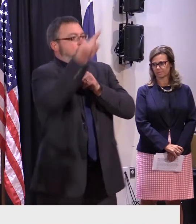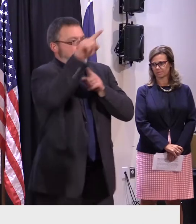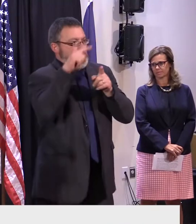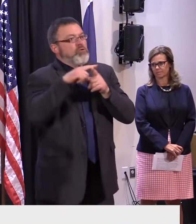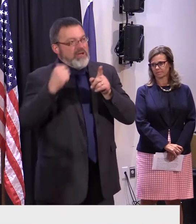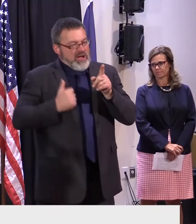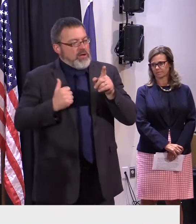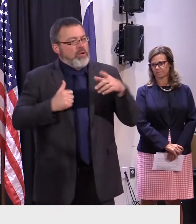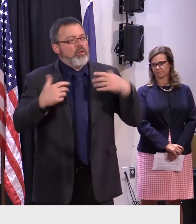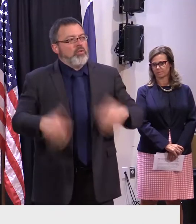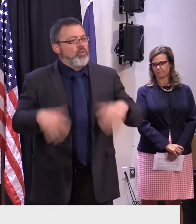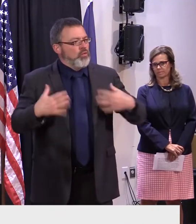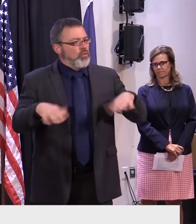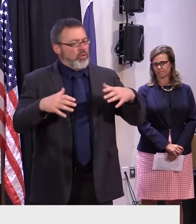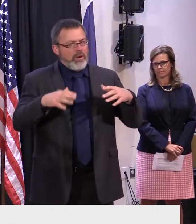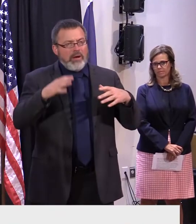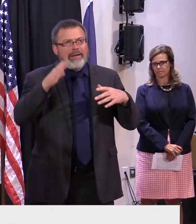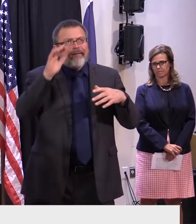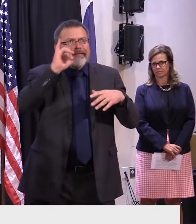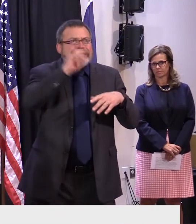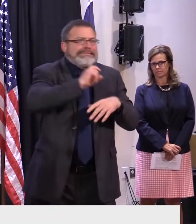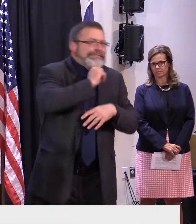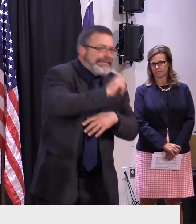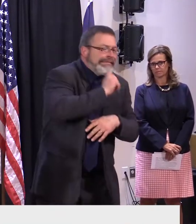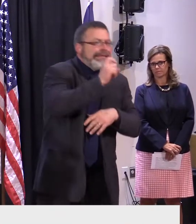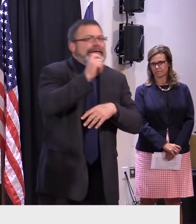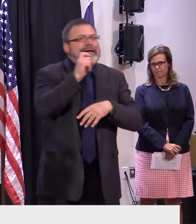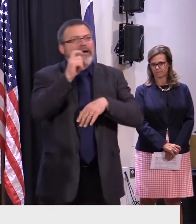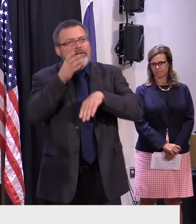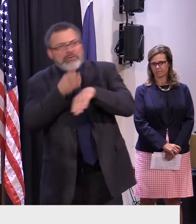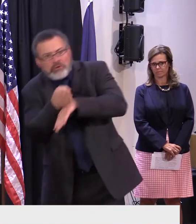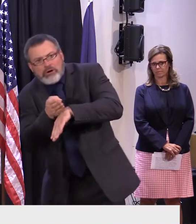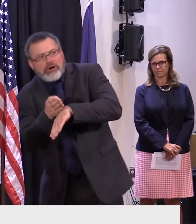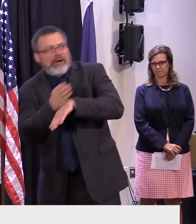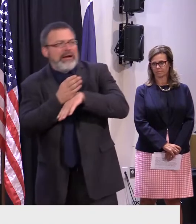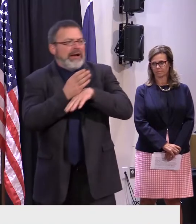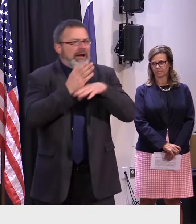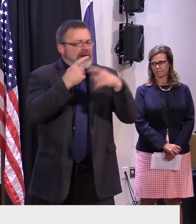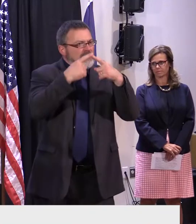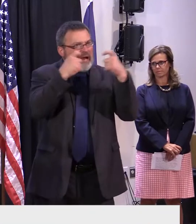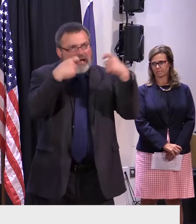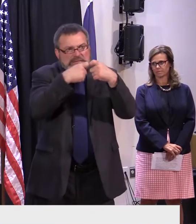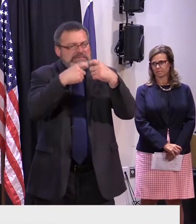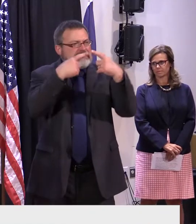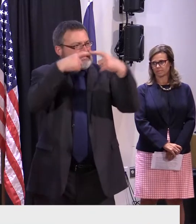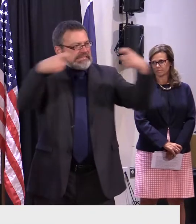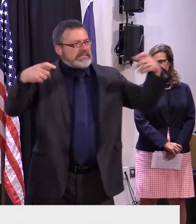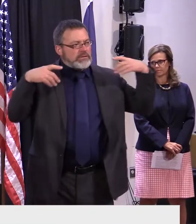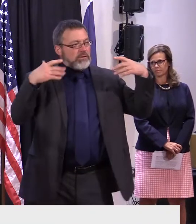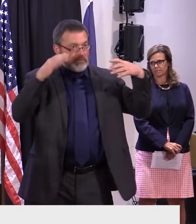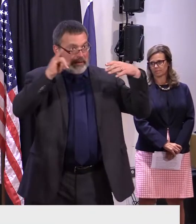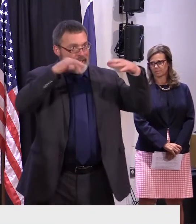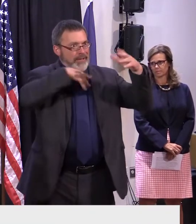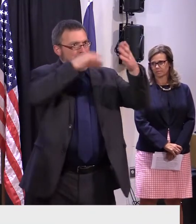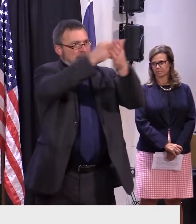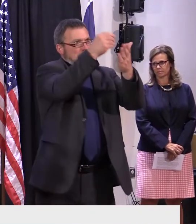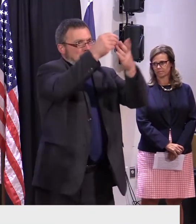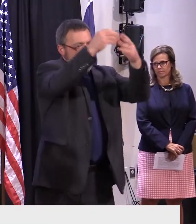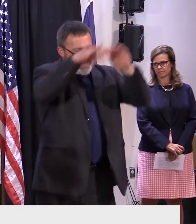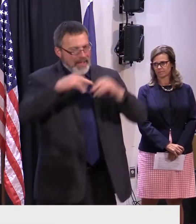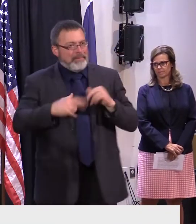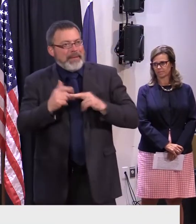are in raw materials, as the Governor was saying. Raw materials, parts, and components used to create other goods